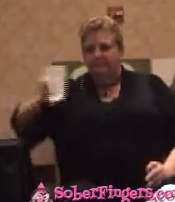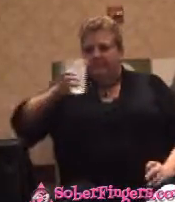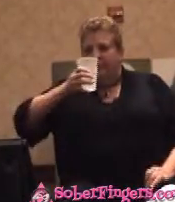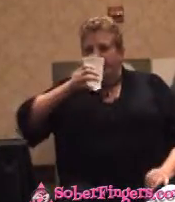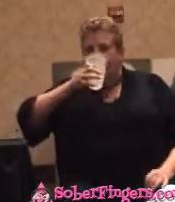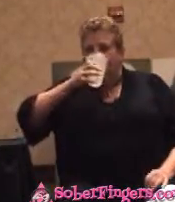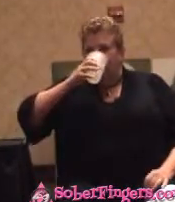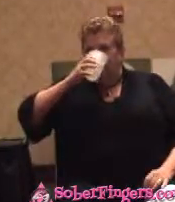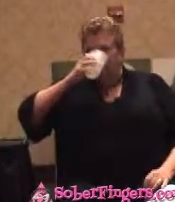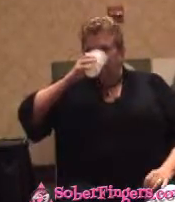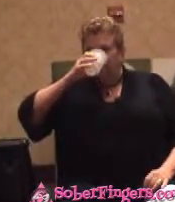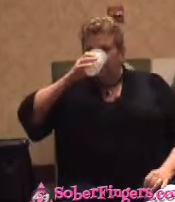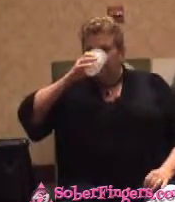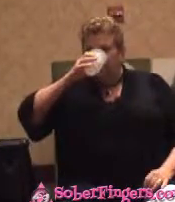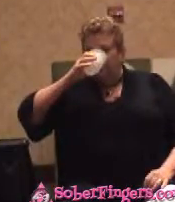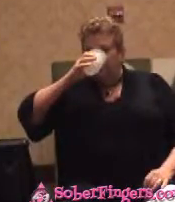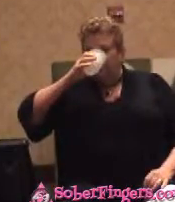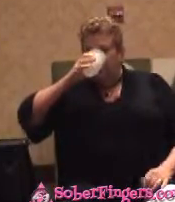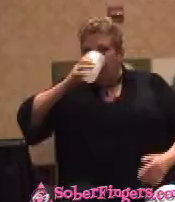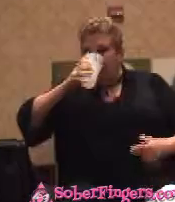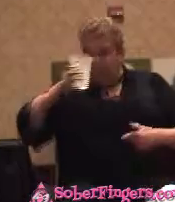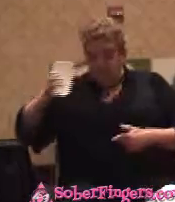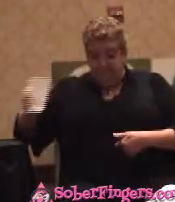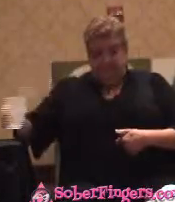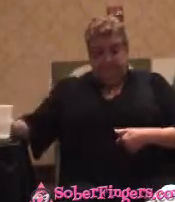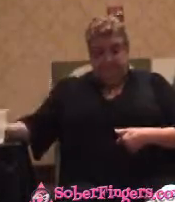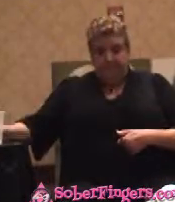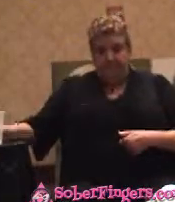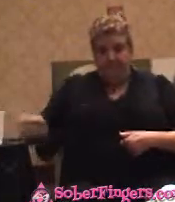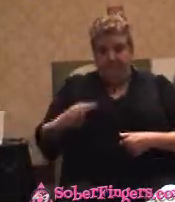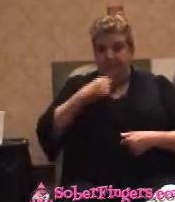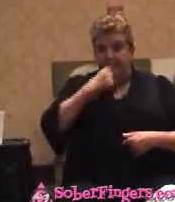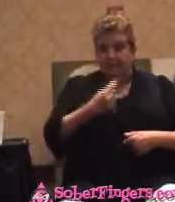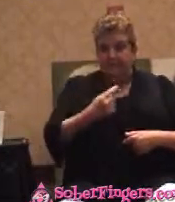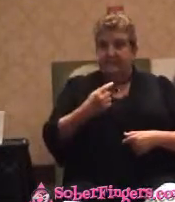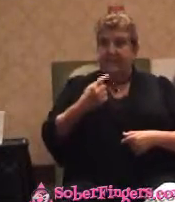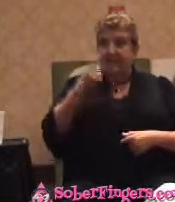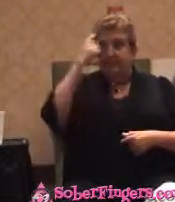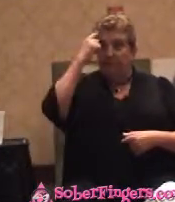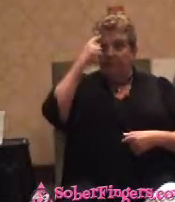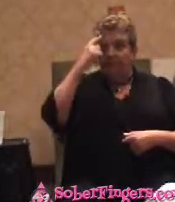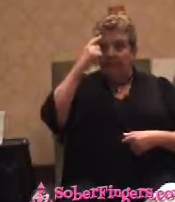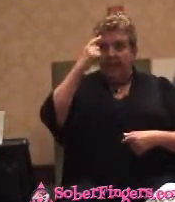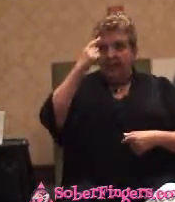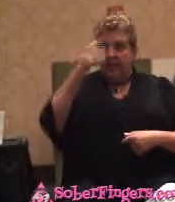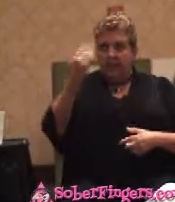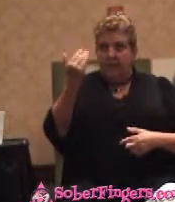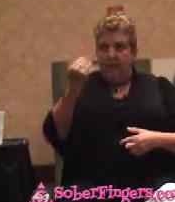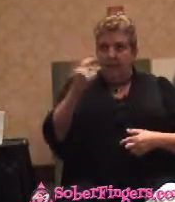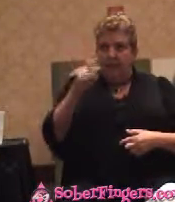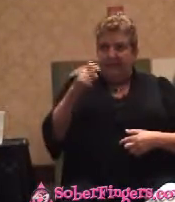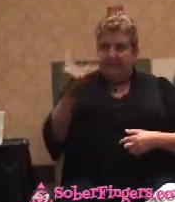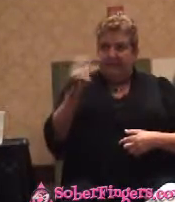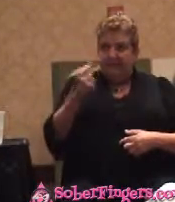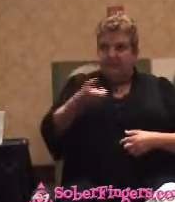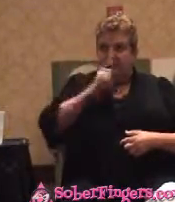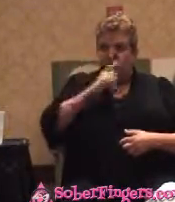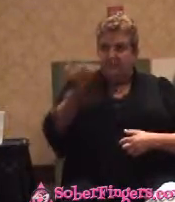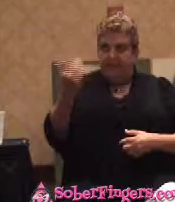And my stomach is telling the brain, send something down here. We got a problem. Don't delay. Get this going, you